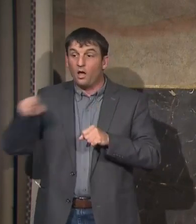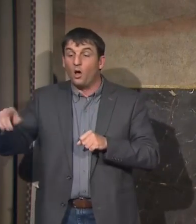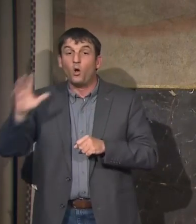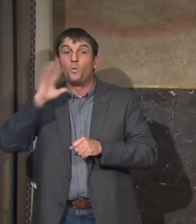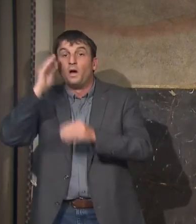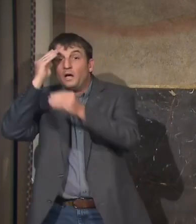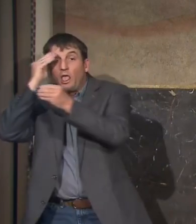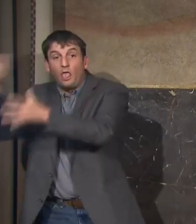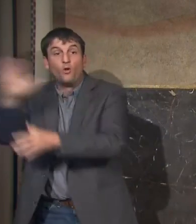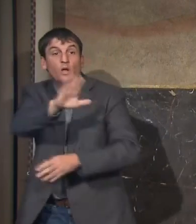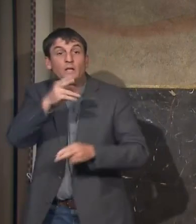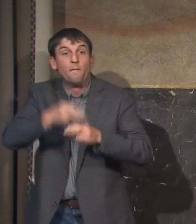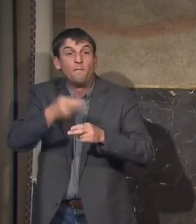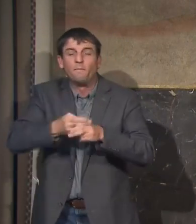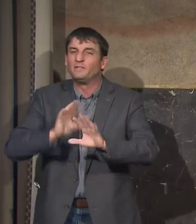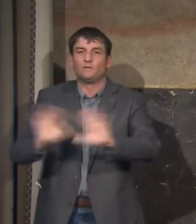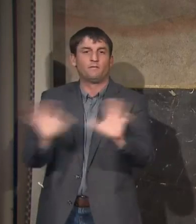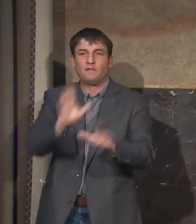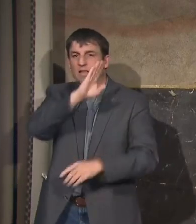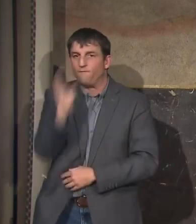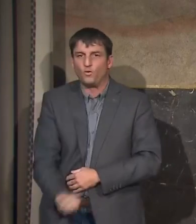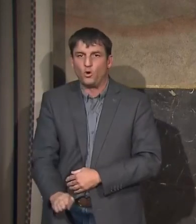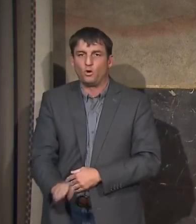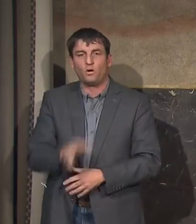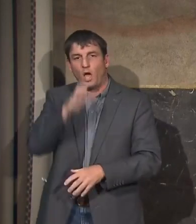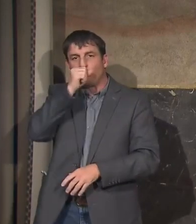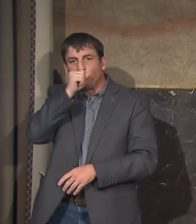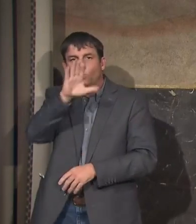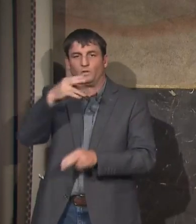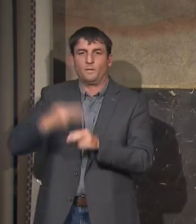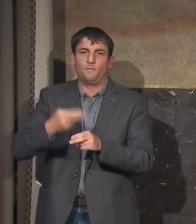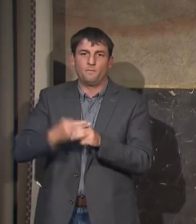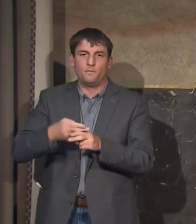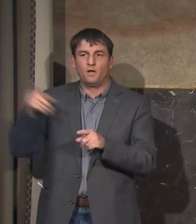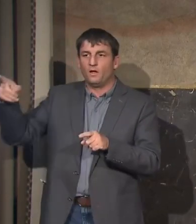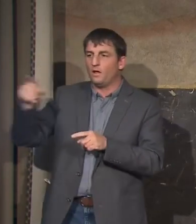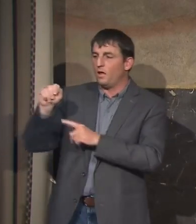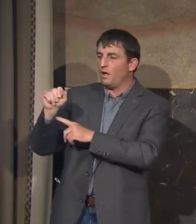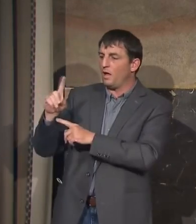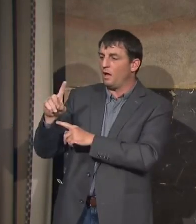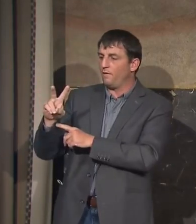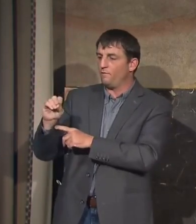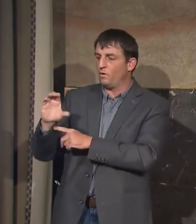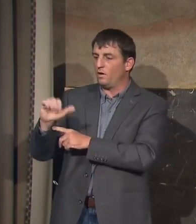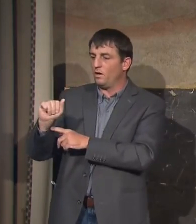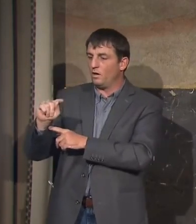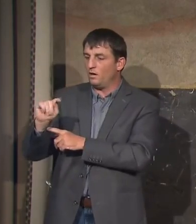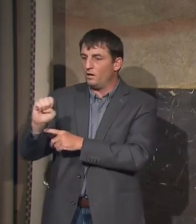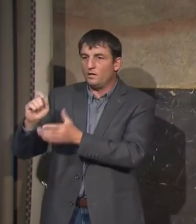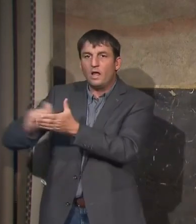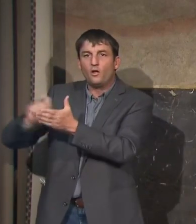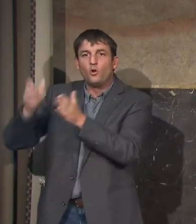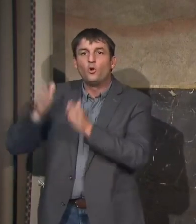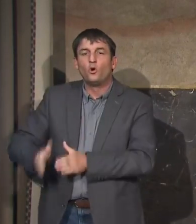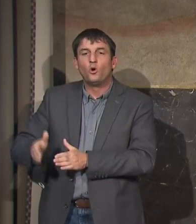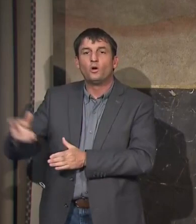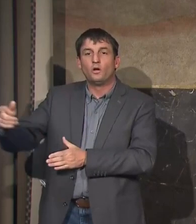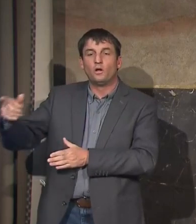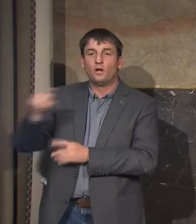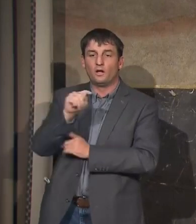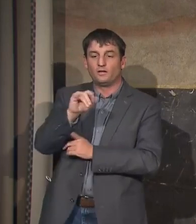on I guess it was a town hall meeting online with the advocate editor and the editor of the Times-Picayune